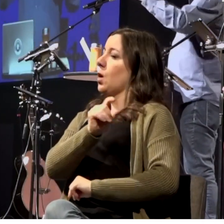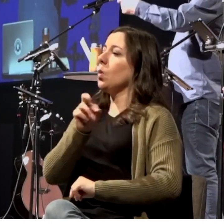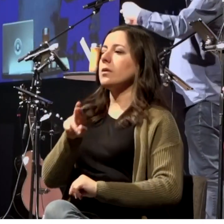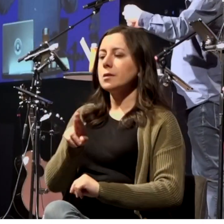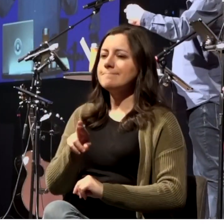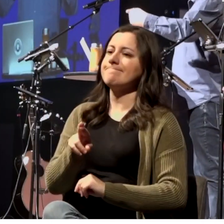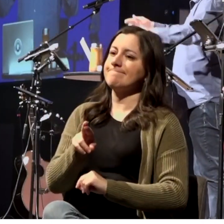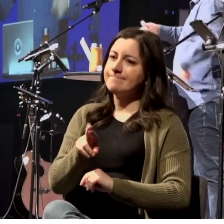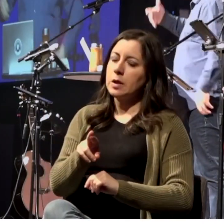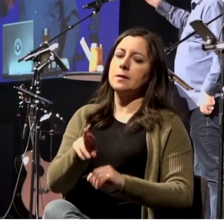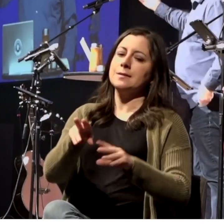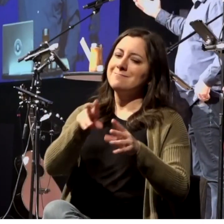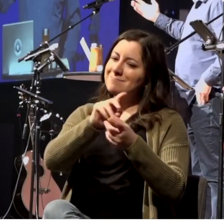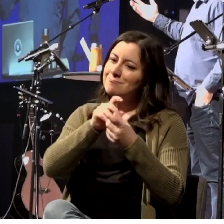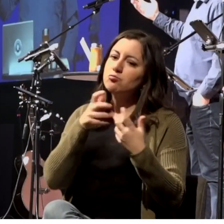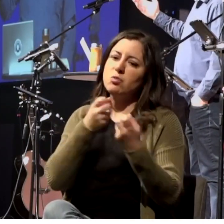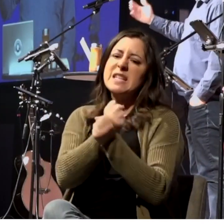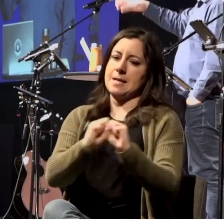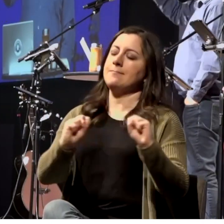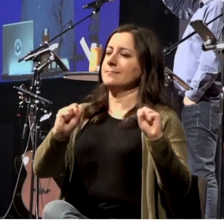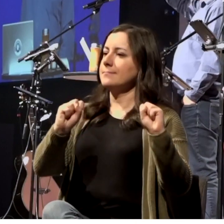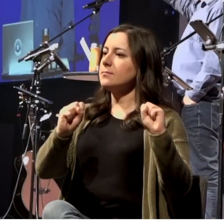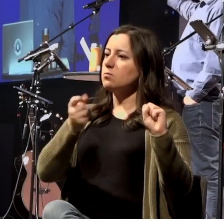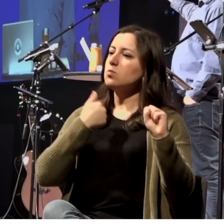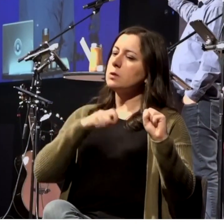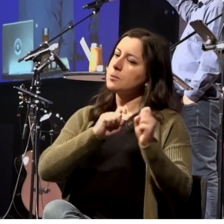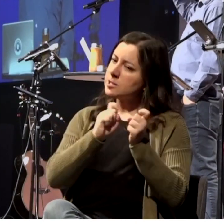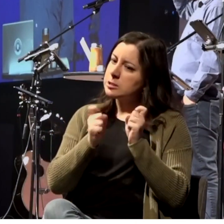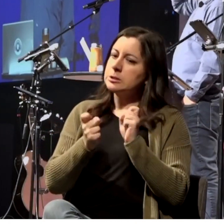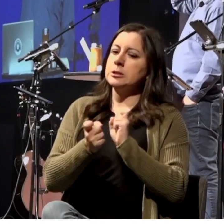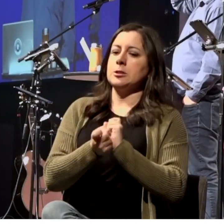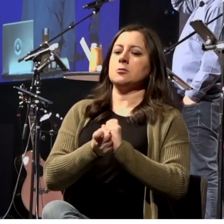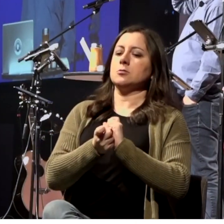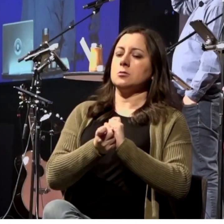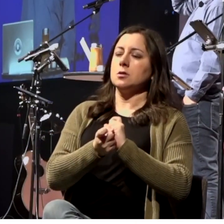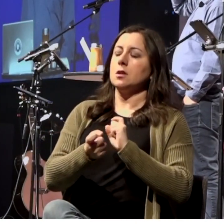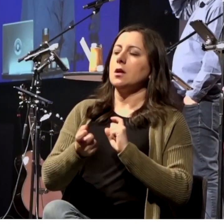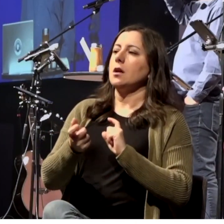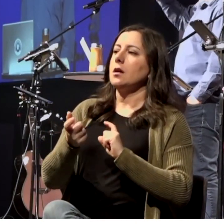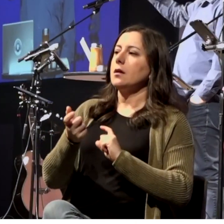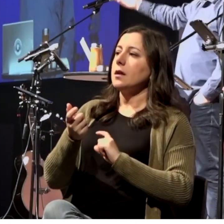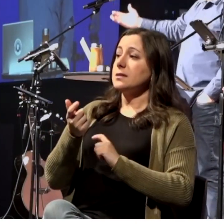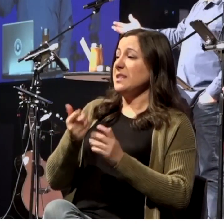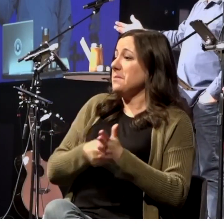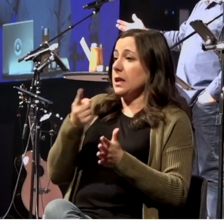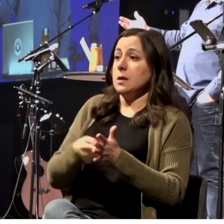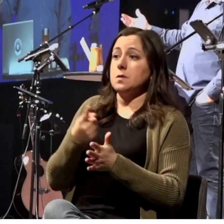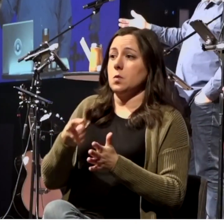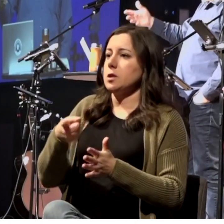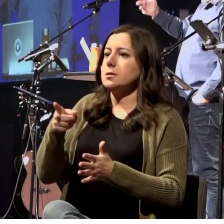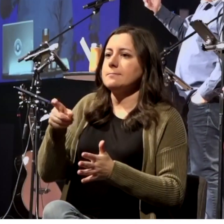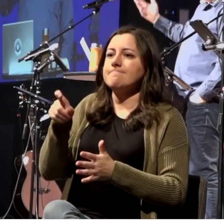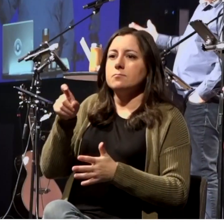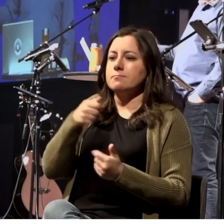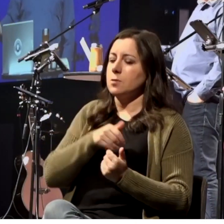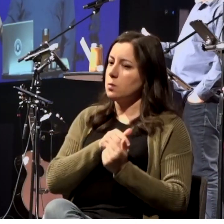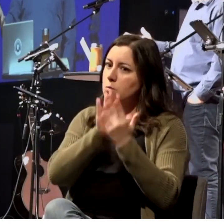it. And there are some things that we just have to reject outright. And there are also some things that we can't accept. And there are many